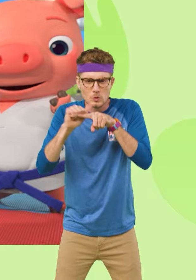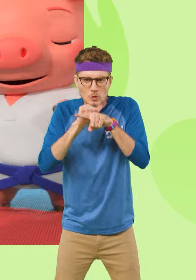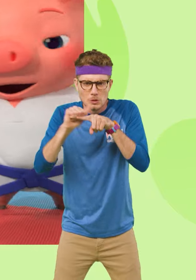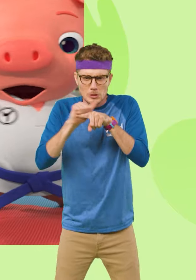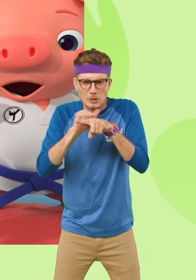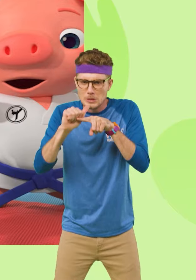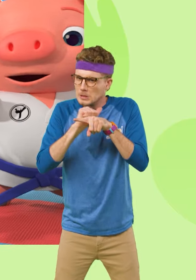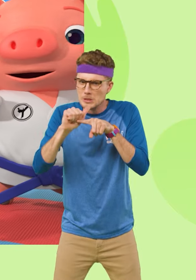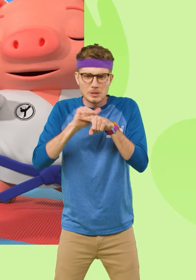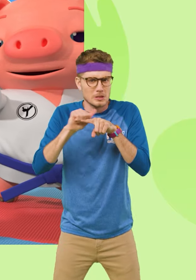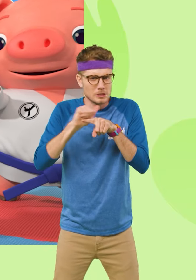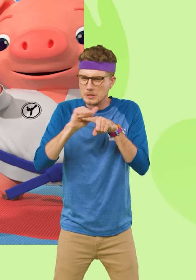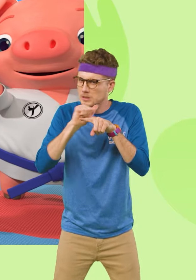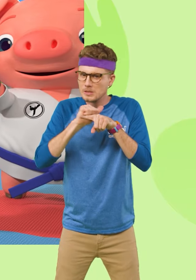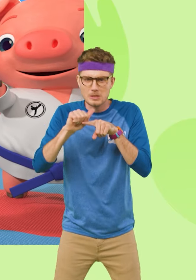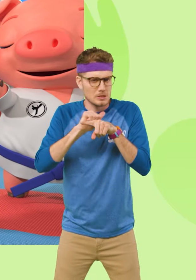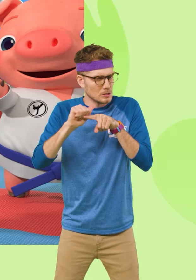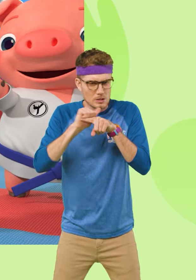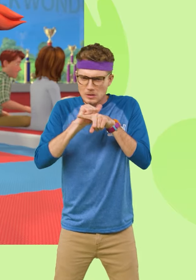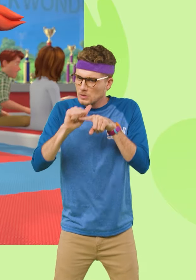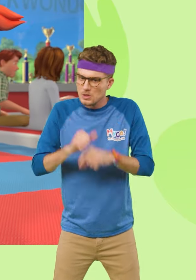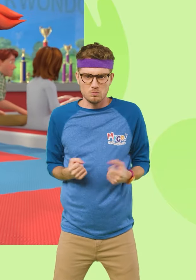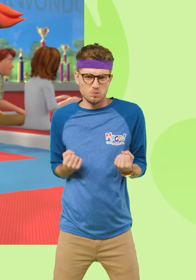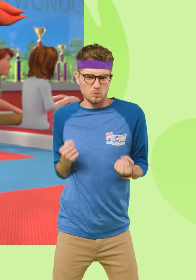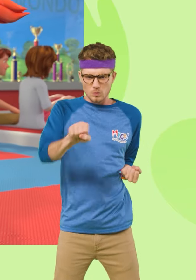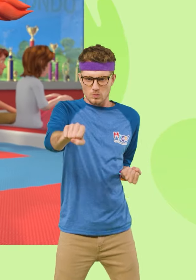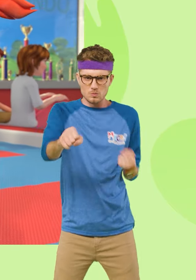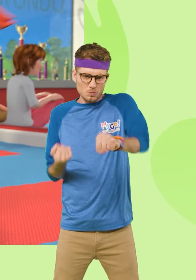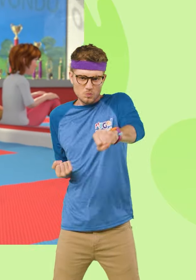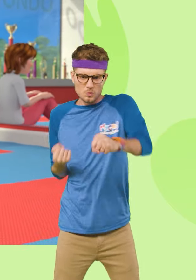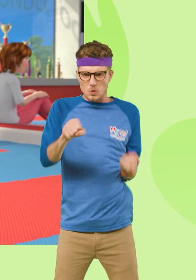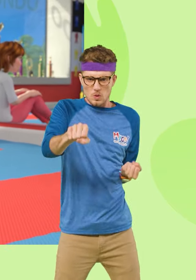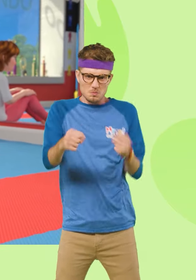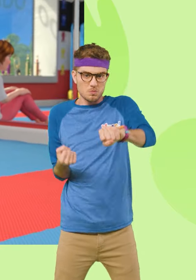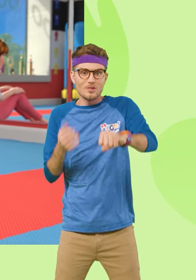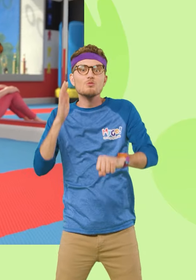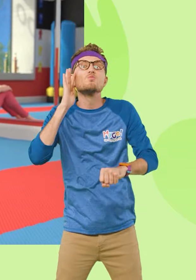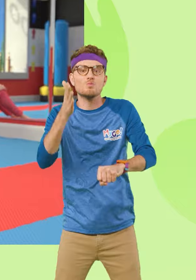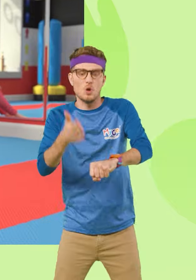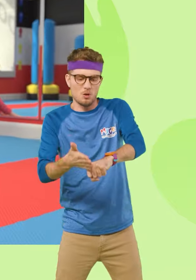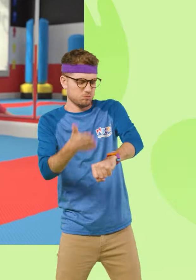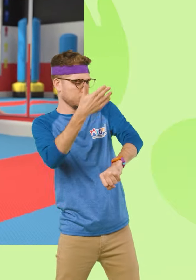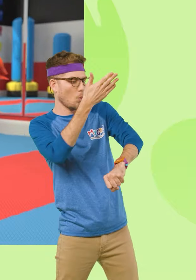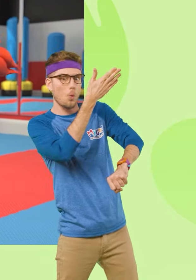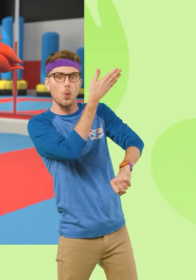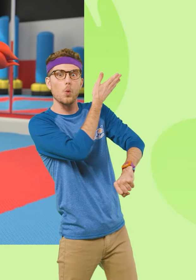hard Taekwondo will take you far